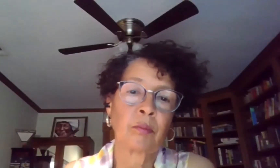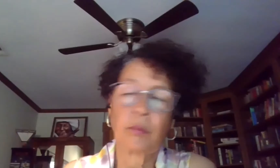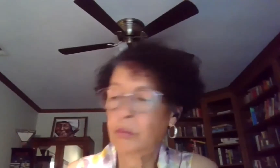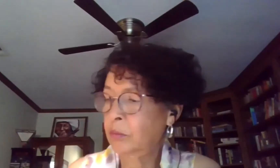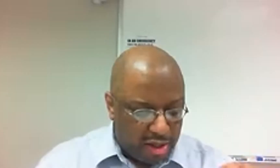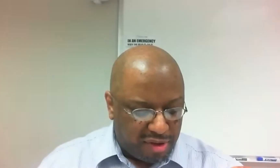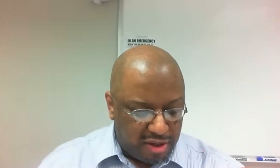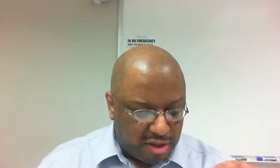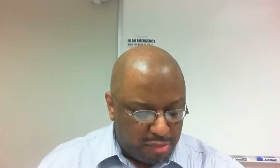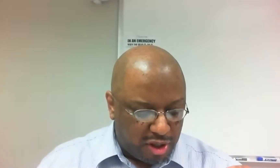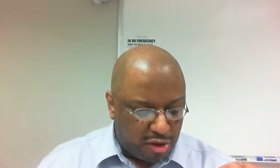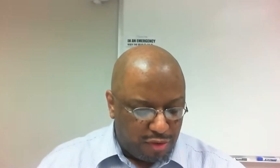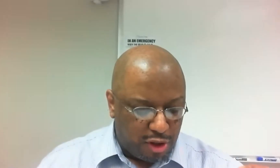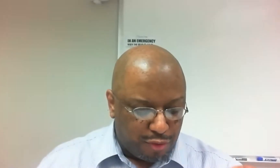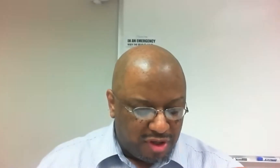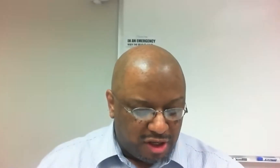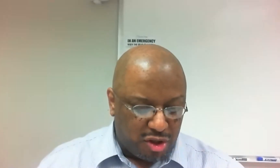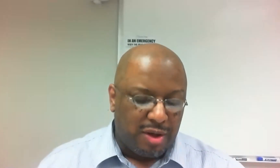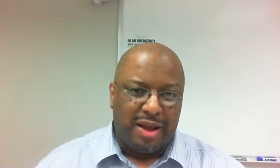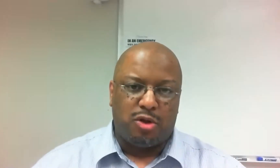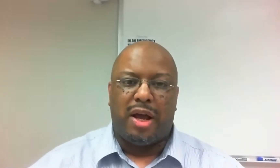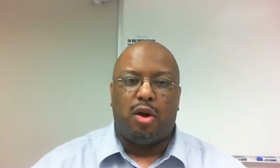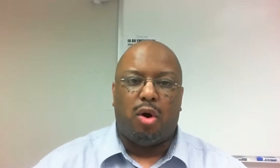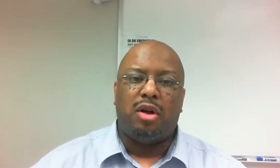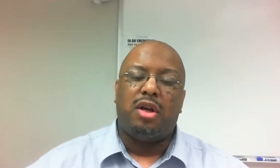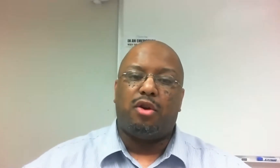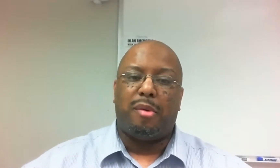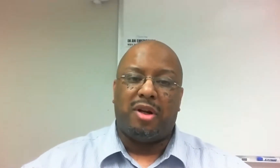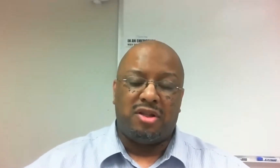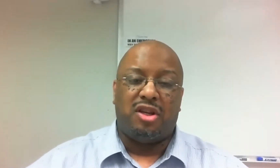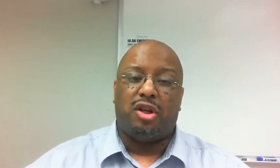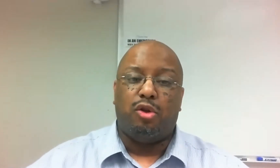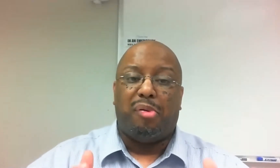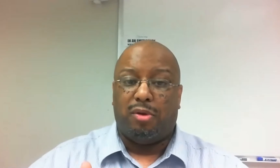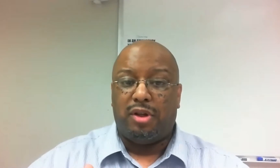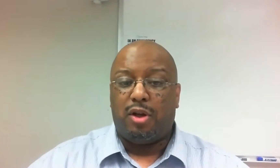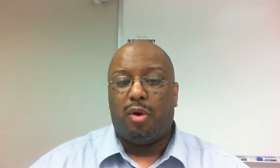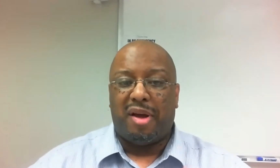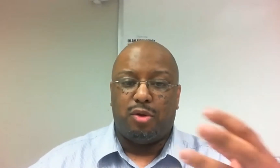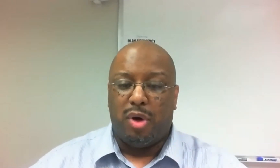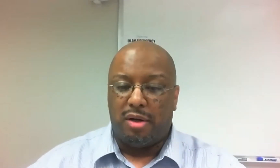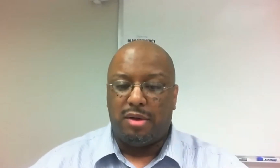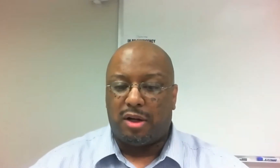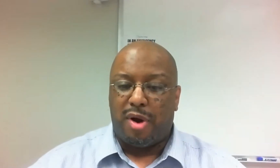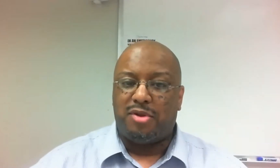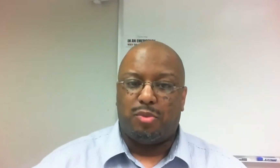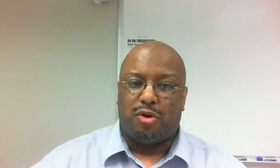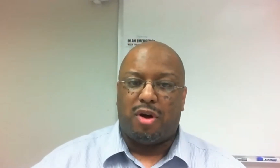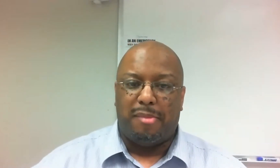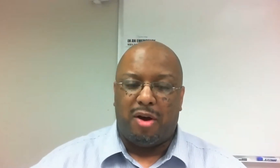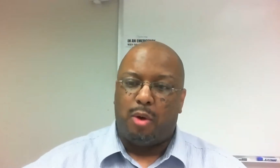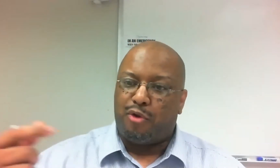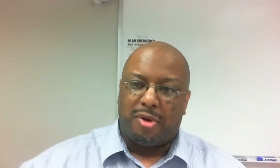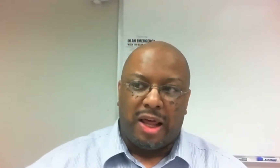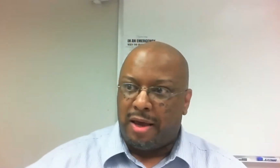States, or any place subject to their jurisdiction. That is what I call the criminalization loophole. Going back to what Dr. Robinson was